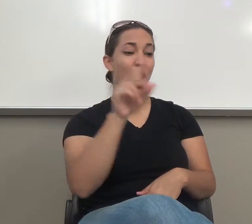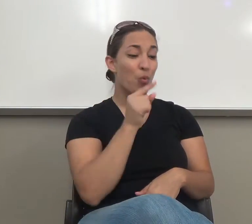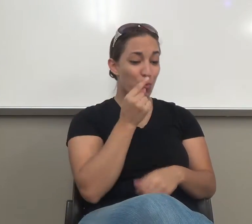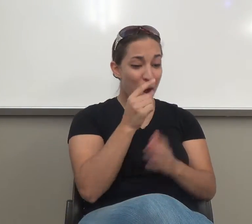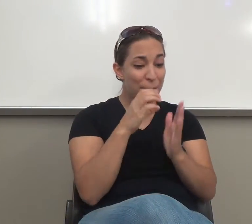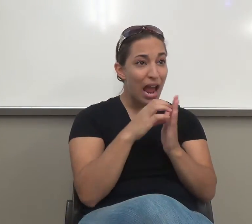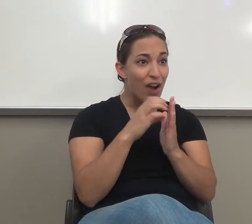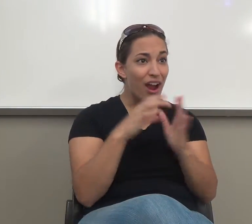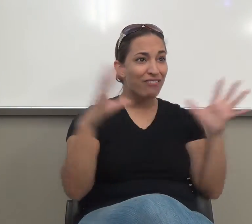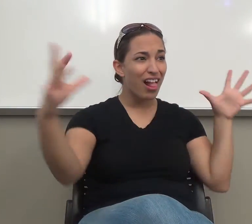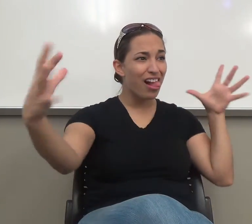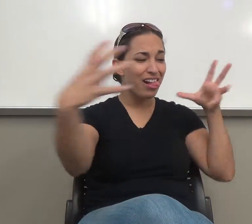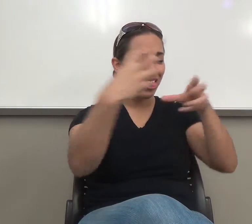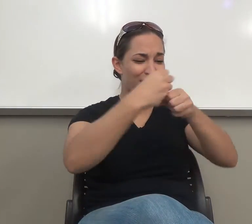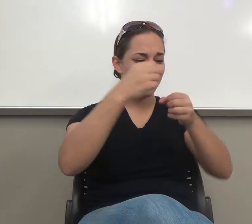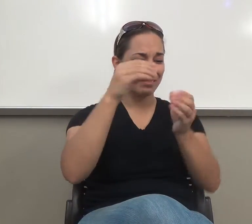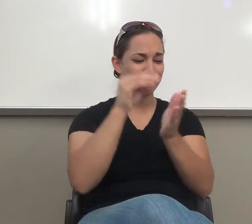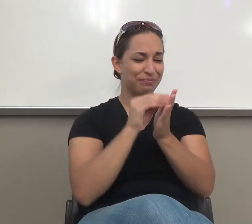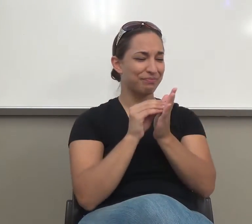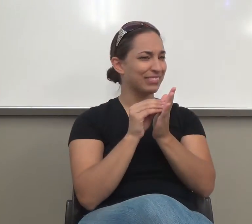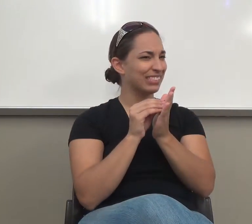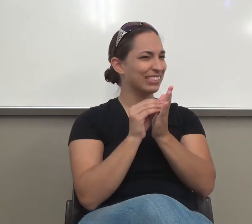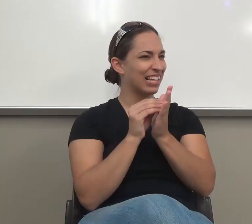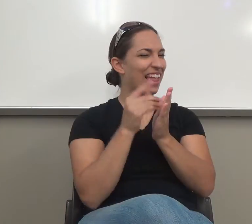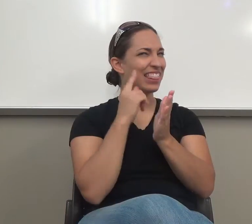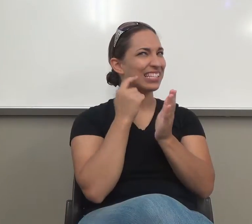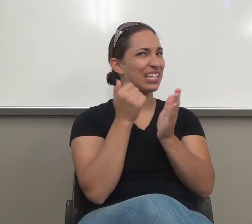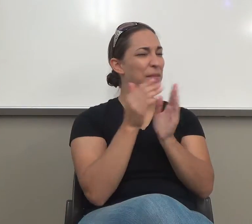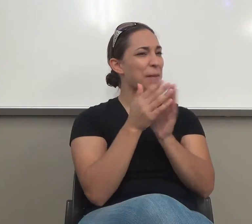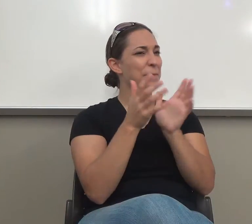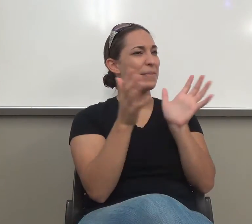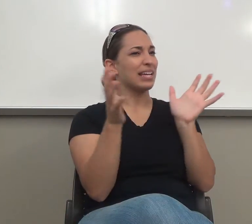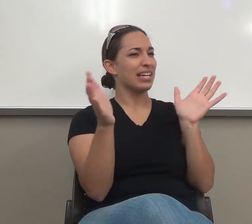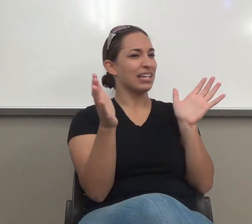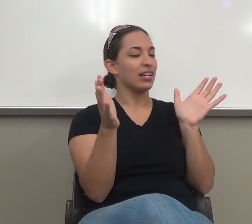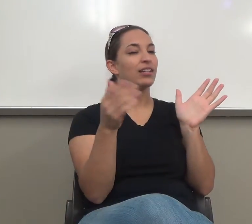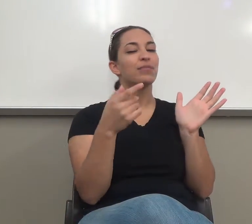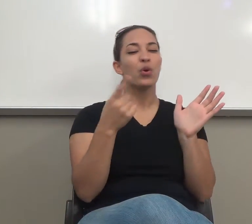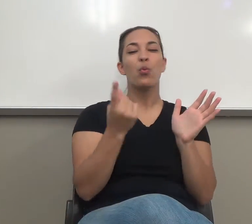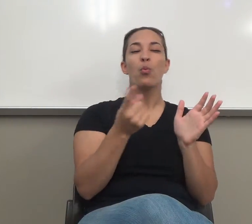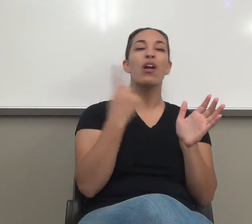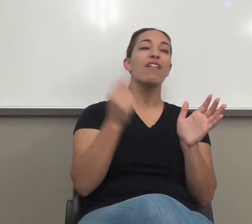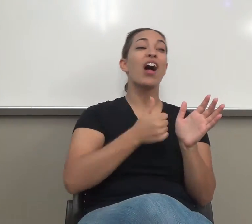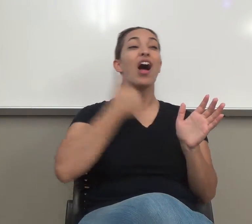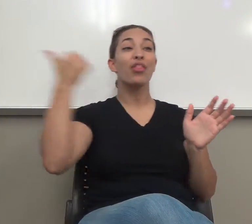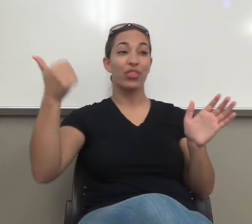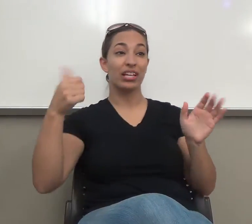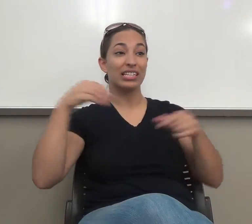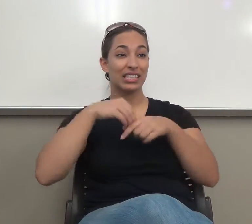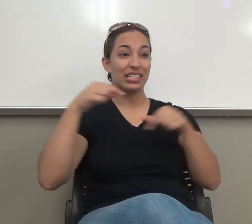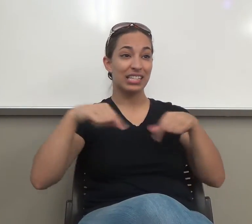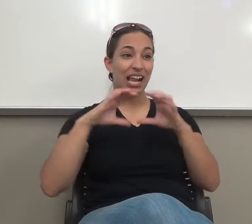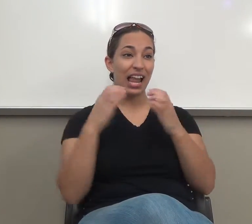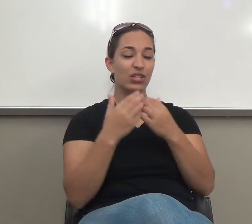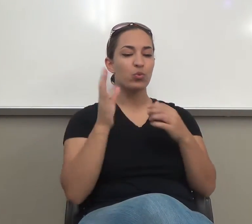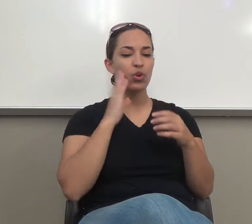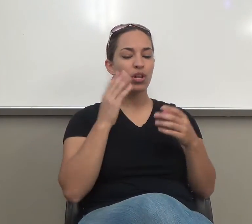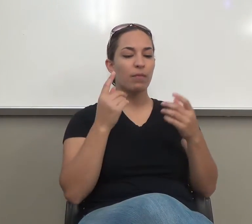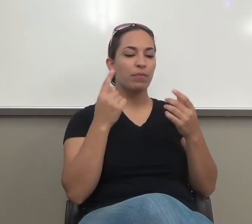you want to, one of the things you want to work on here is your focus. How am I focusing? How am I choosing my topic